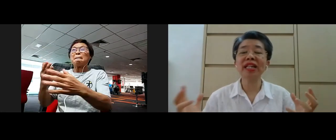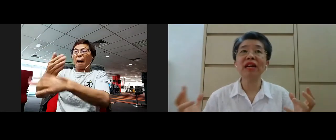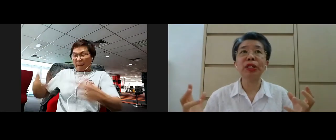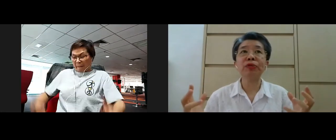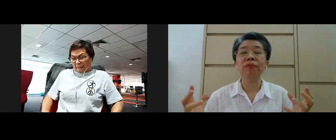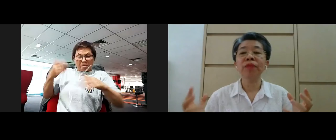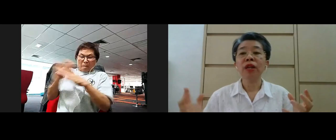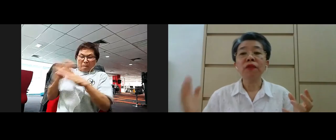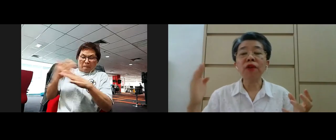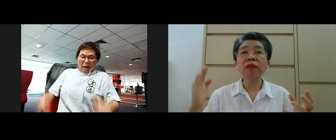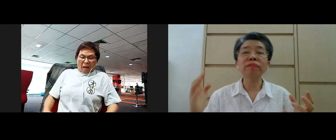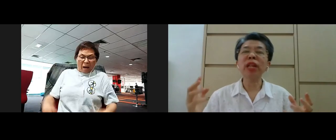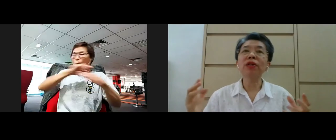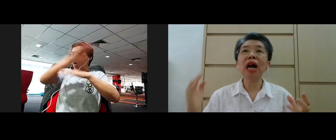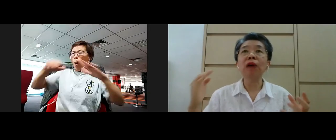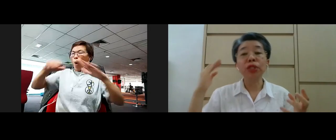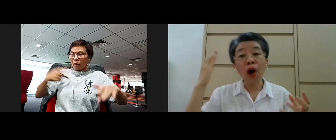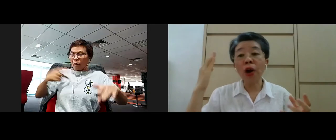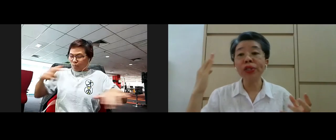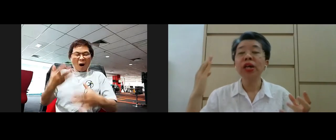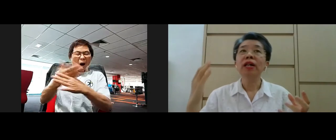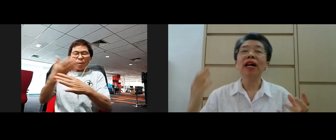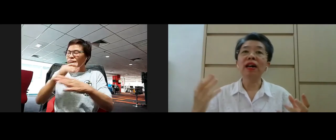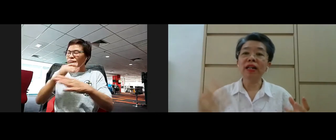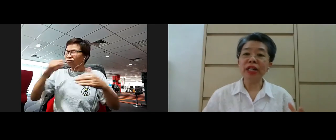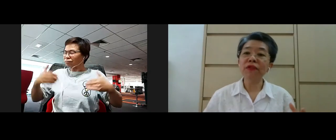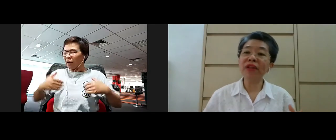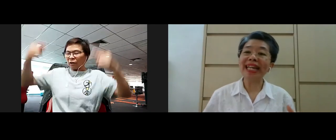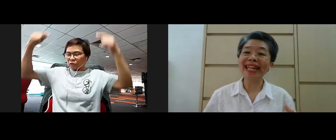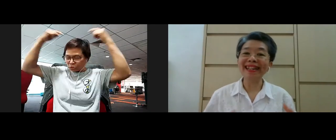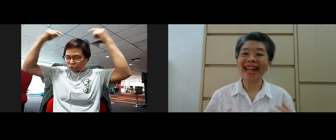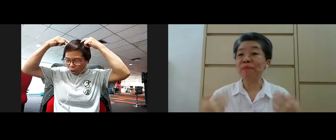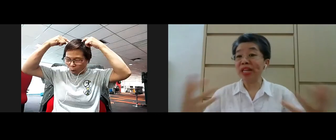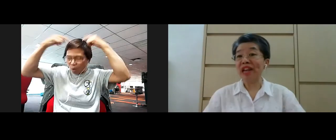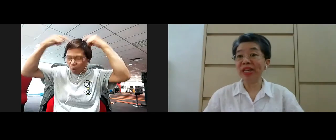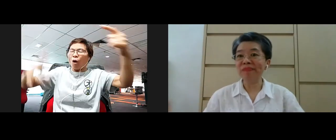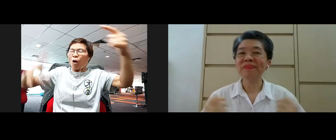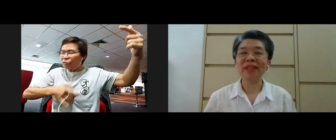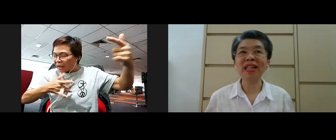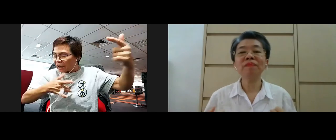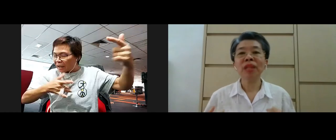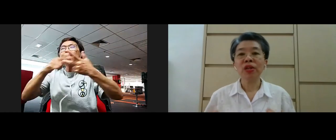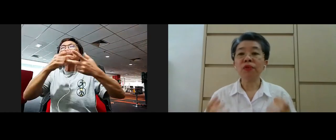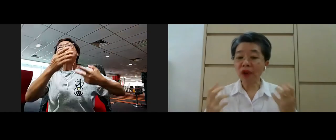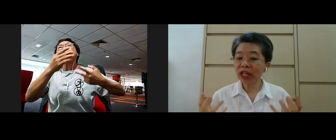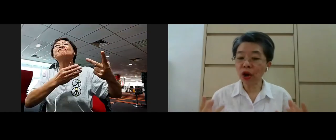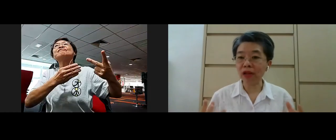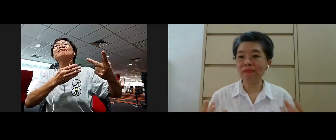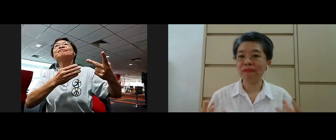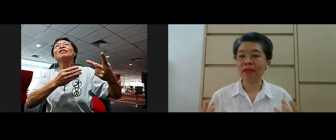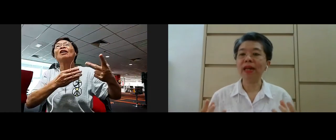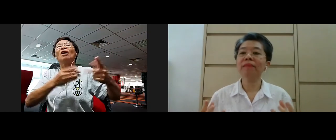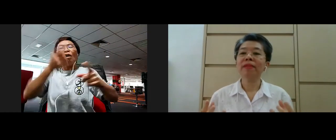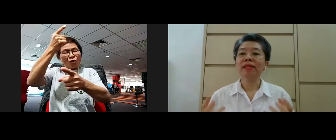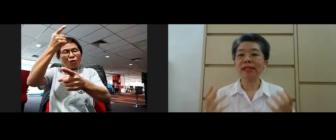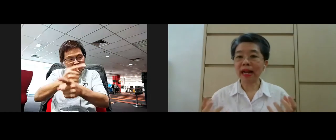everything that we do from our thoughts feeling and behavior so right thought